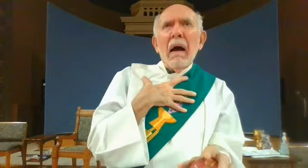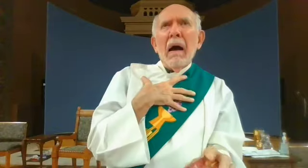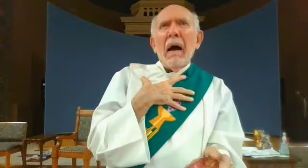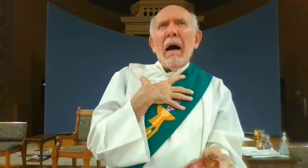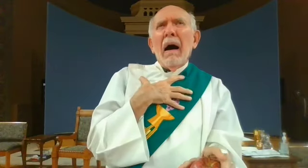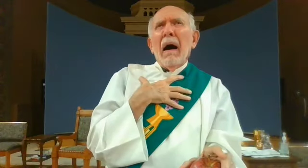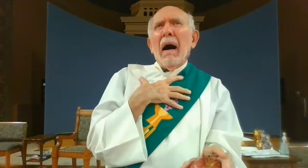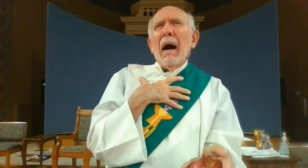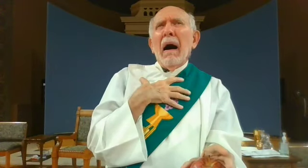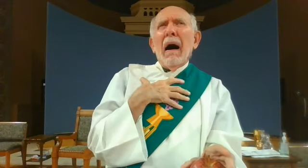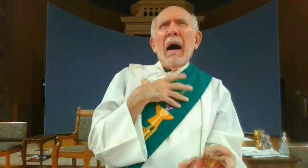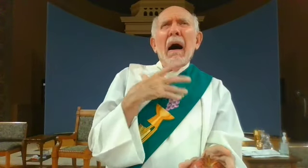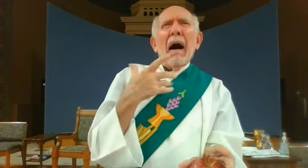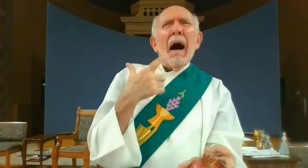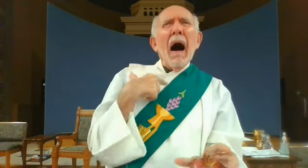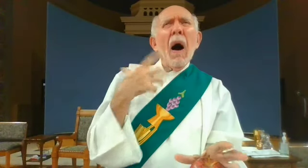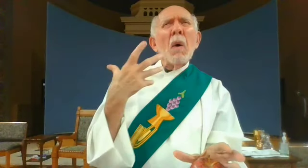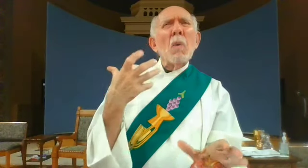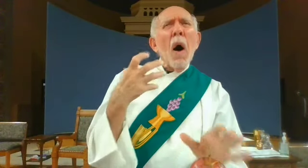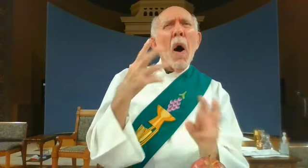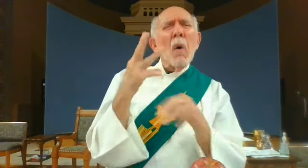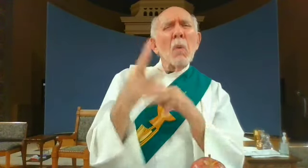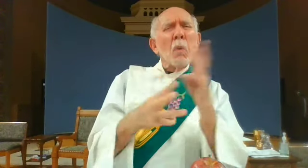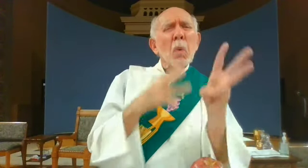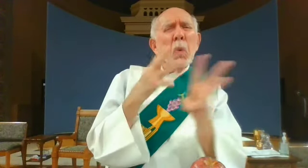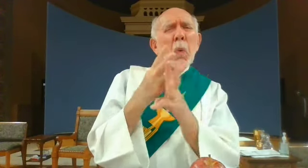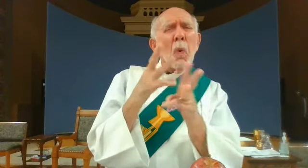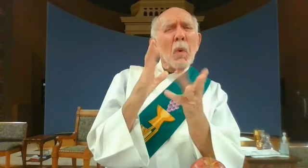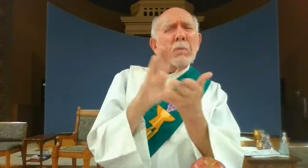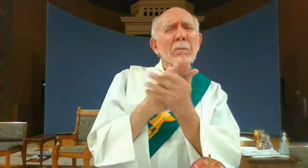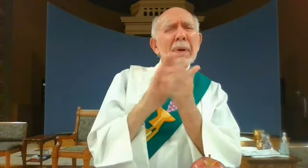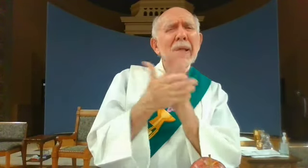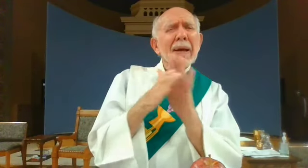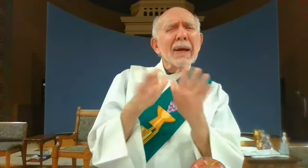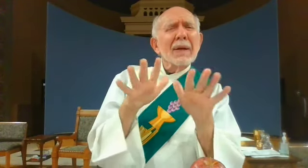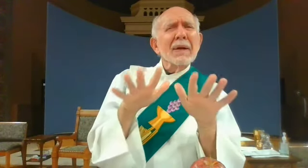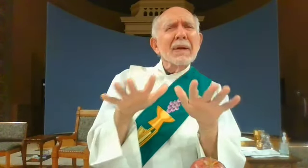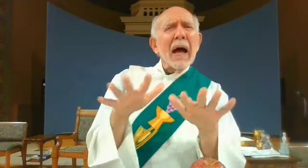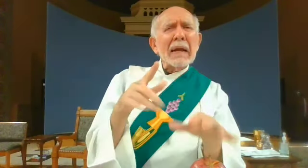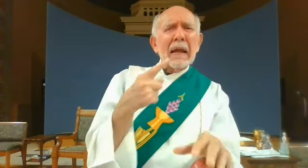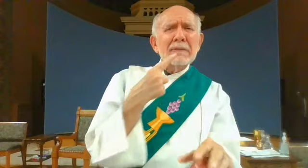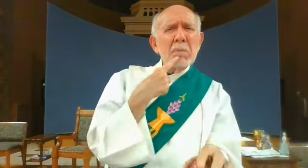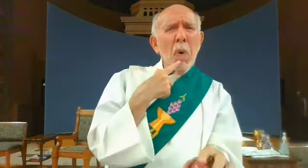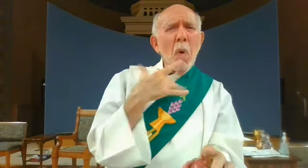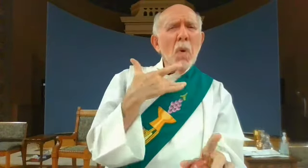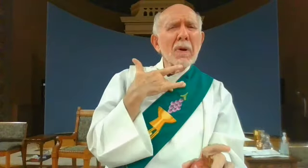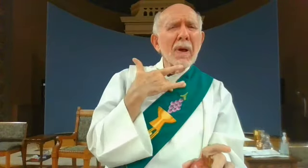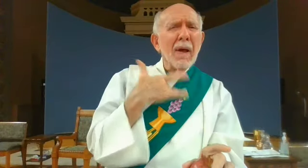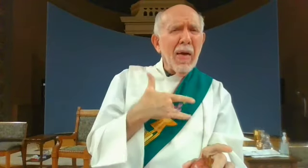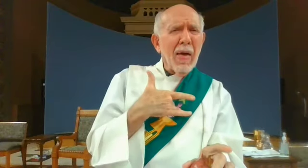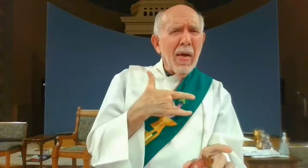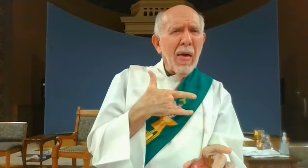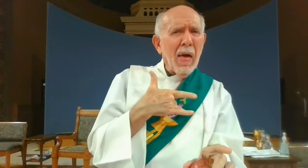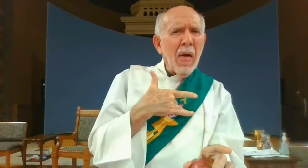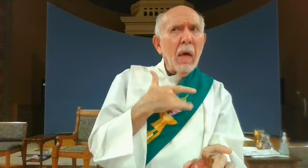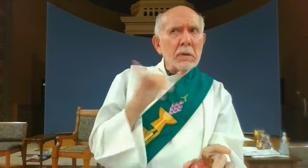us I want the world to be at peace this is awful